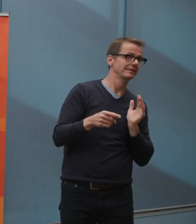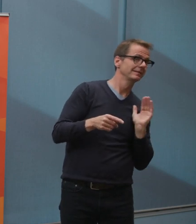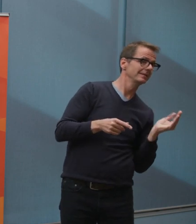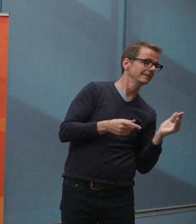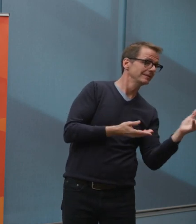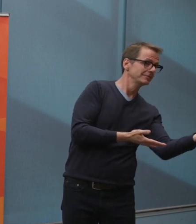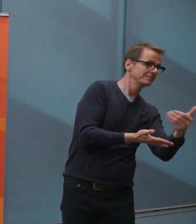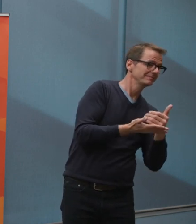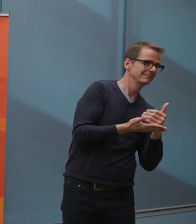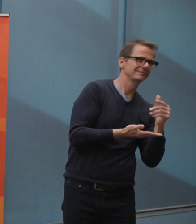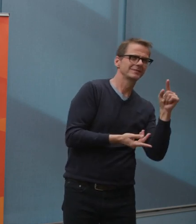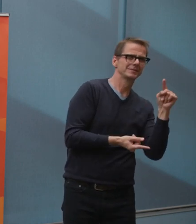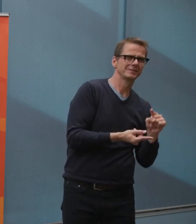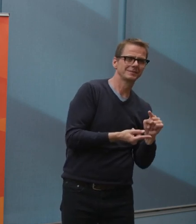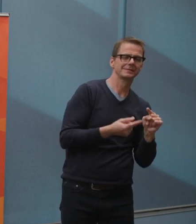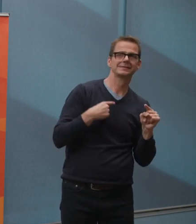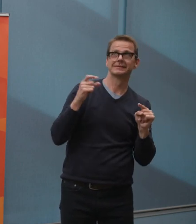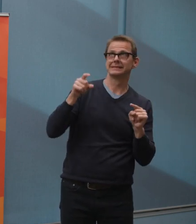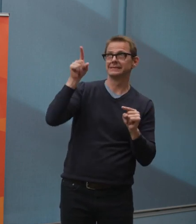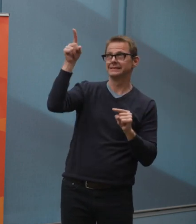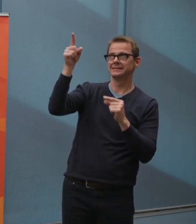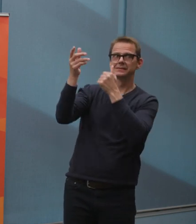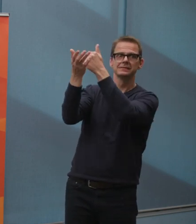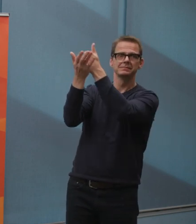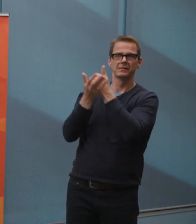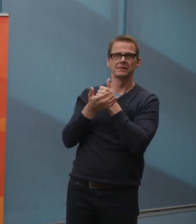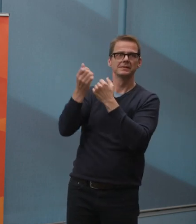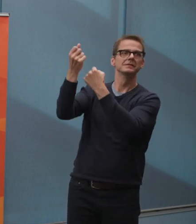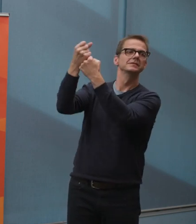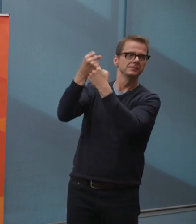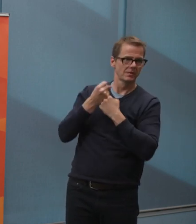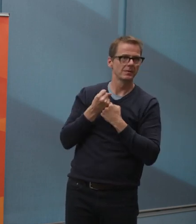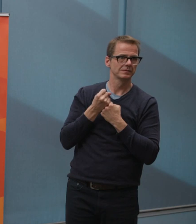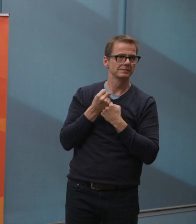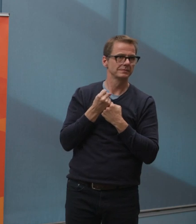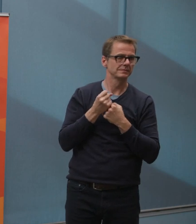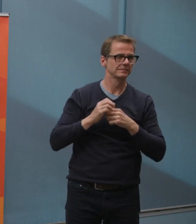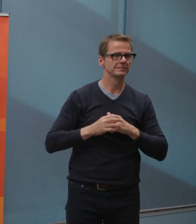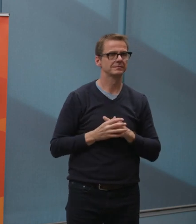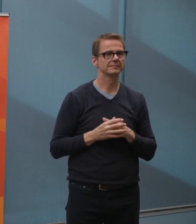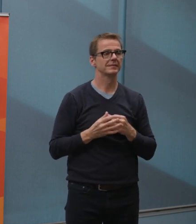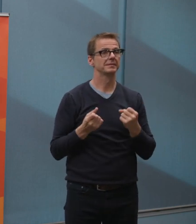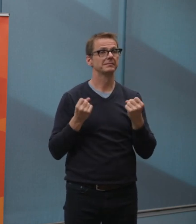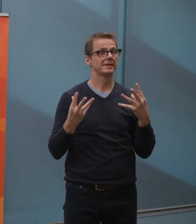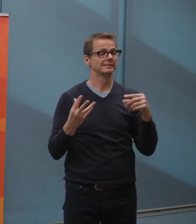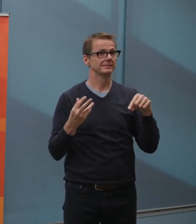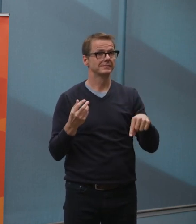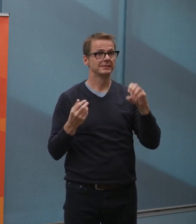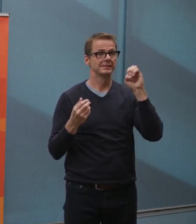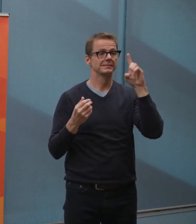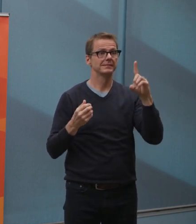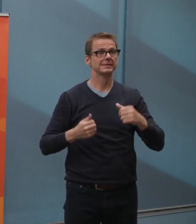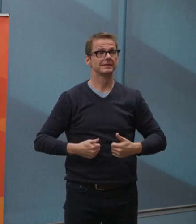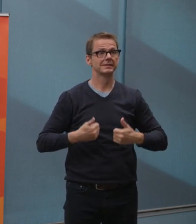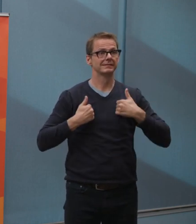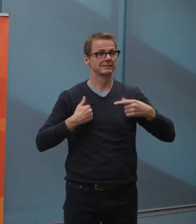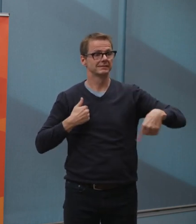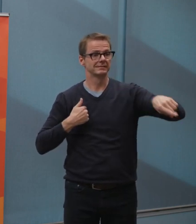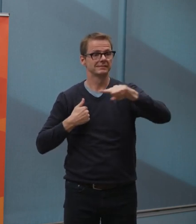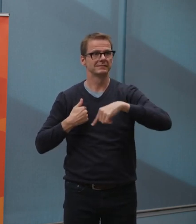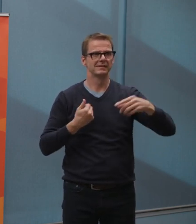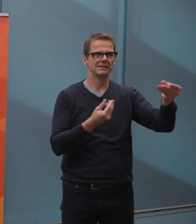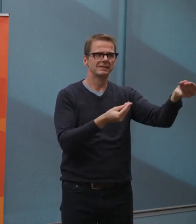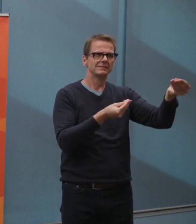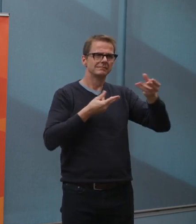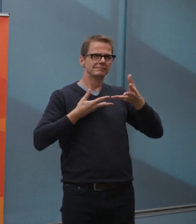businesses have told us that delaying property tax helps, but might not be enough support for some of them. But the City is not